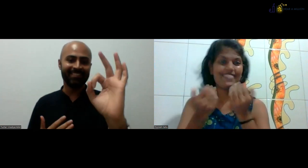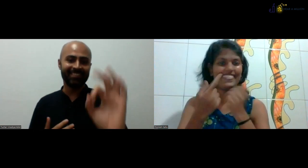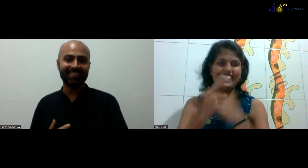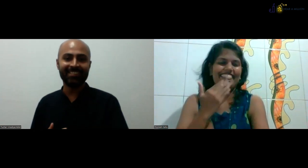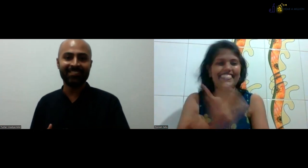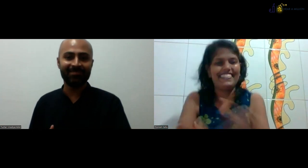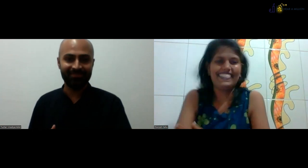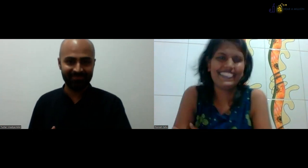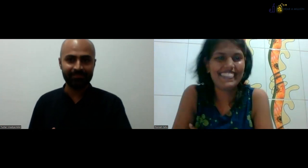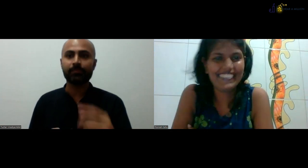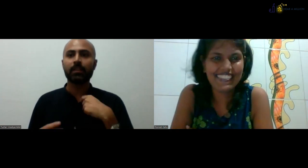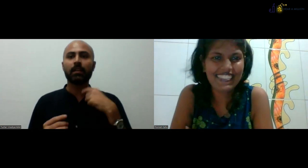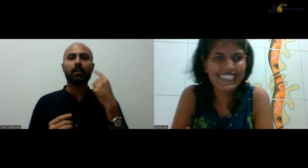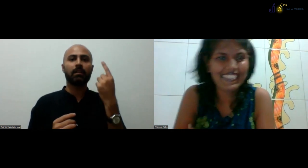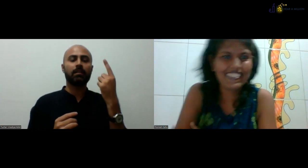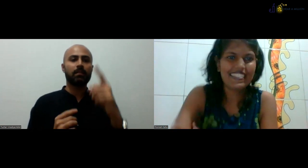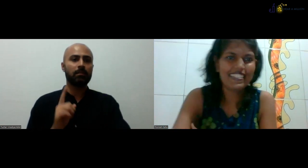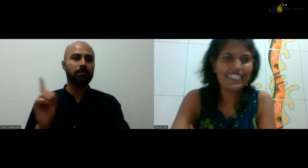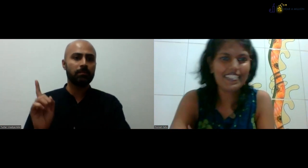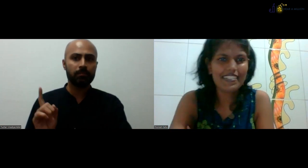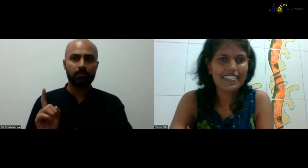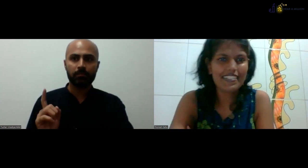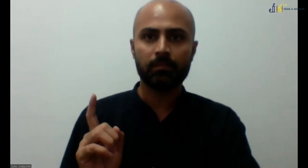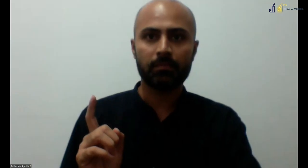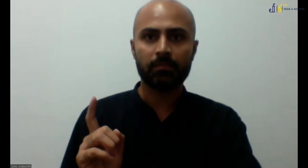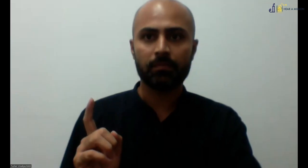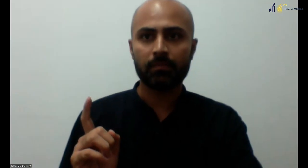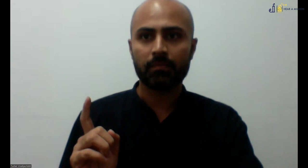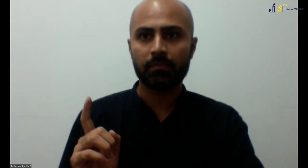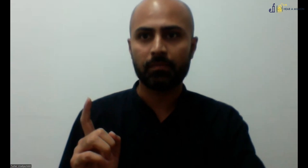would get more opportunities in the future. Absolutely. Possible.